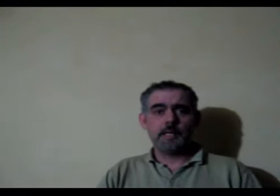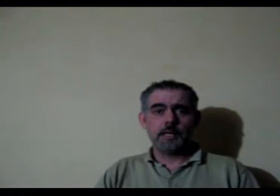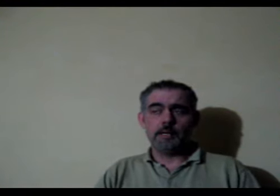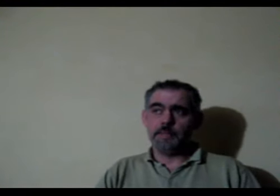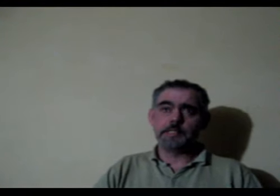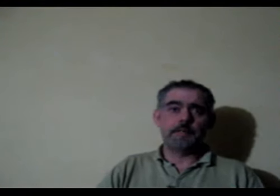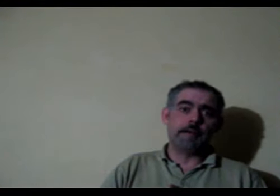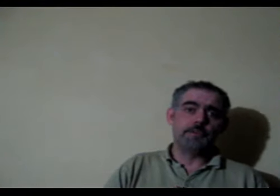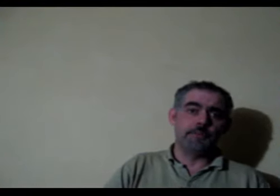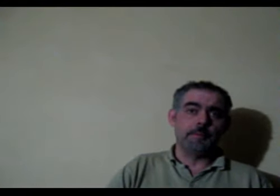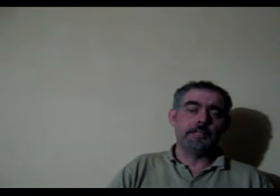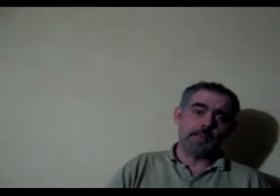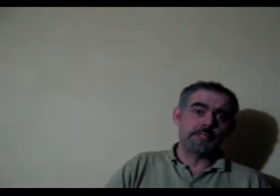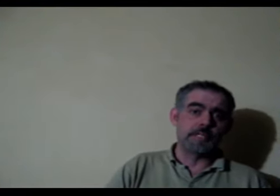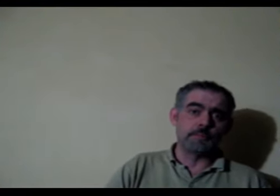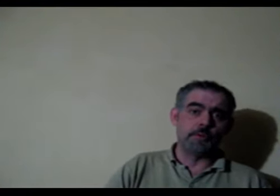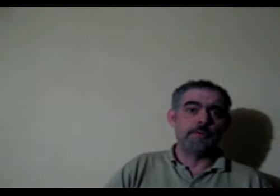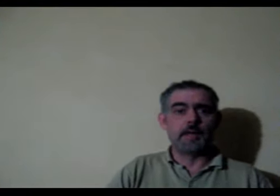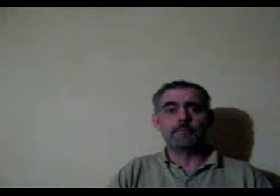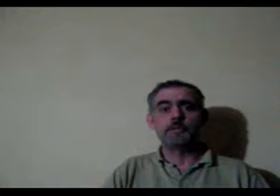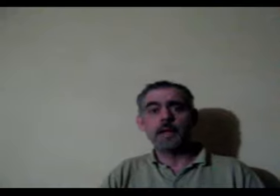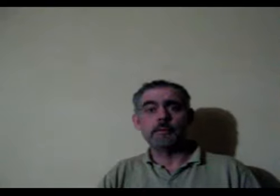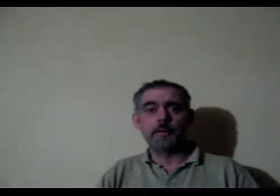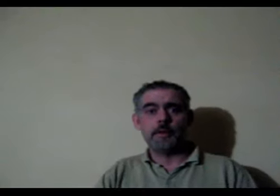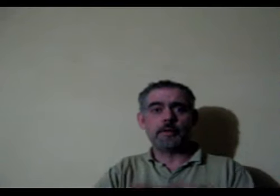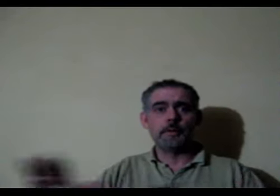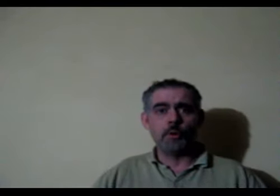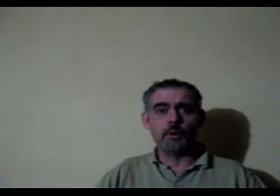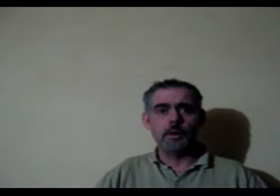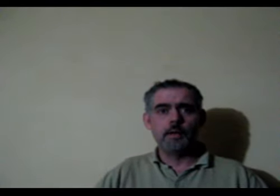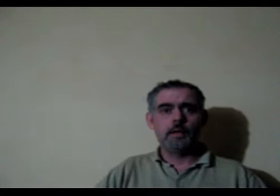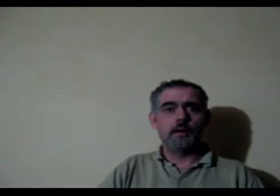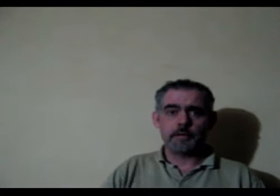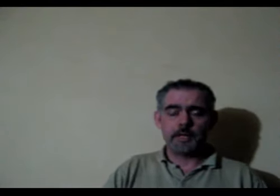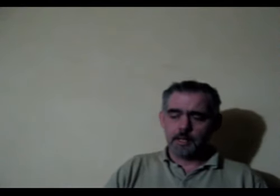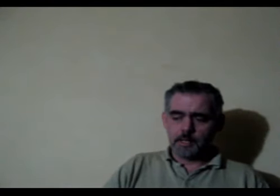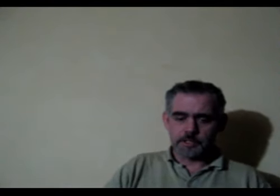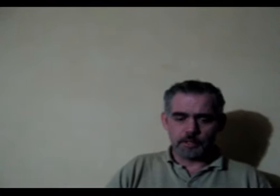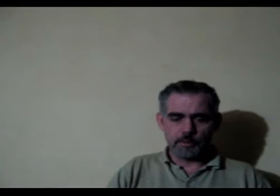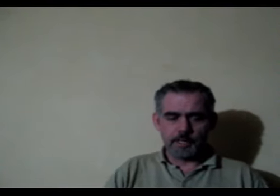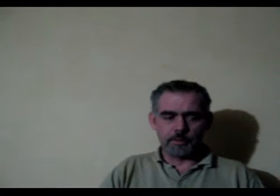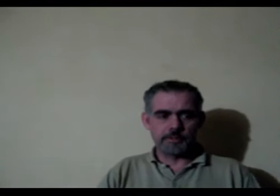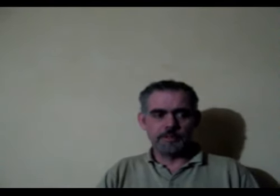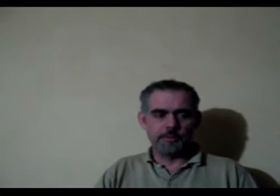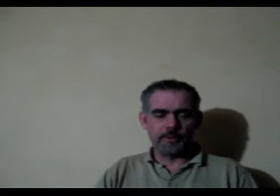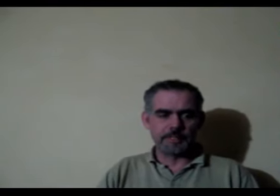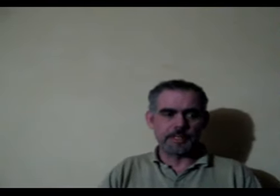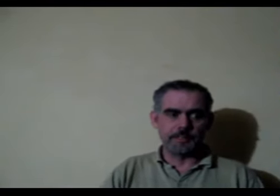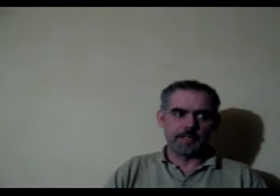mean? It means that the average female is 10% smaller than the average male Nothing more OK So anyone who thinks that